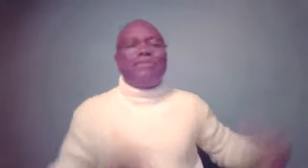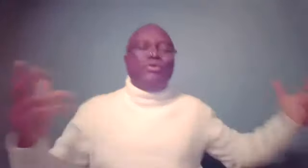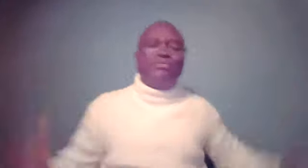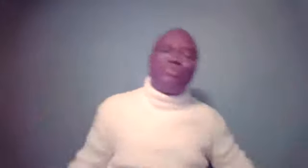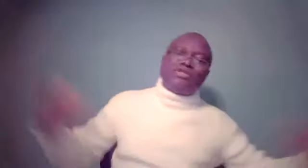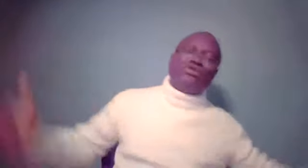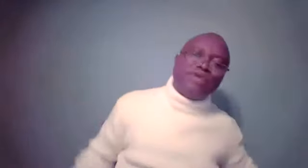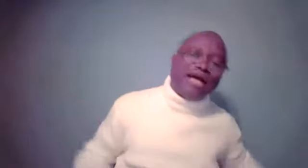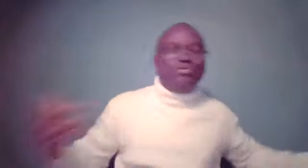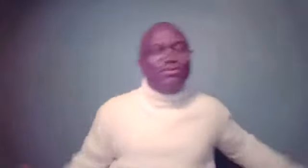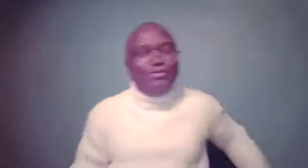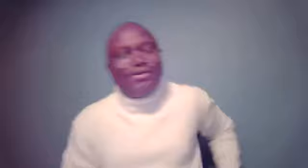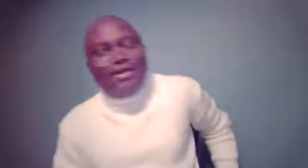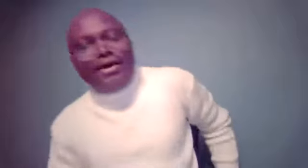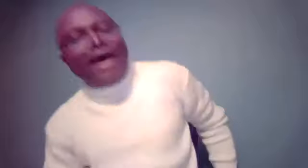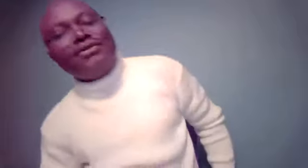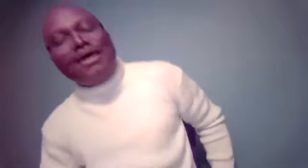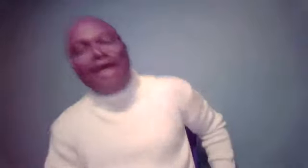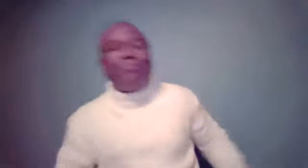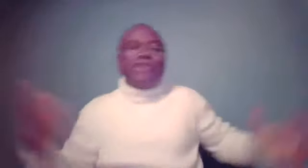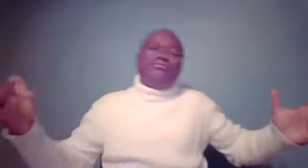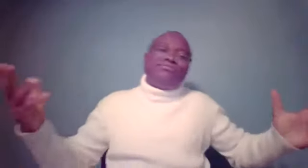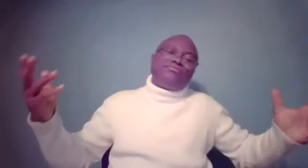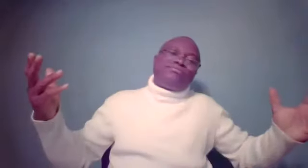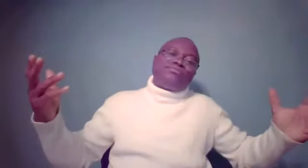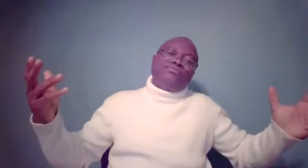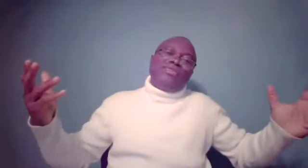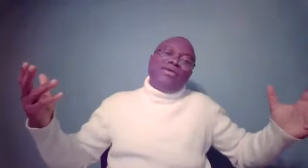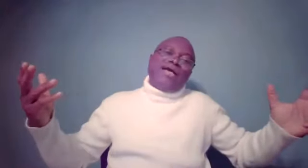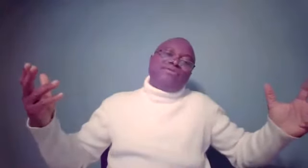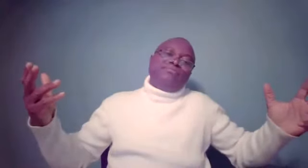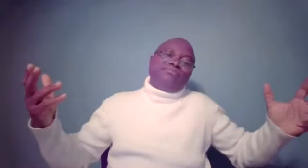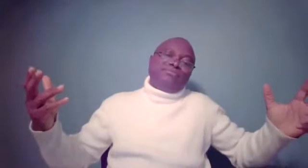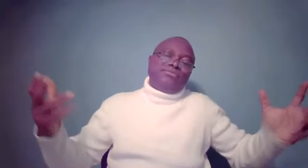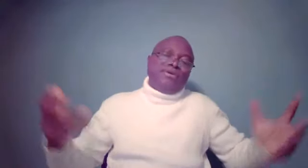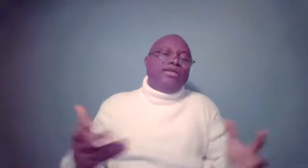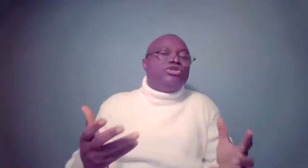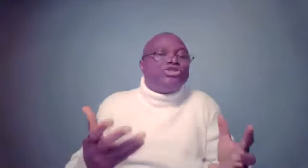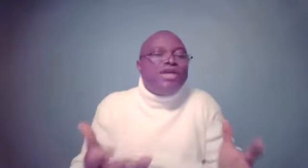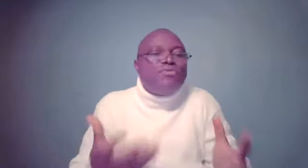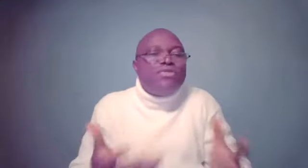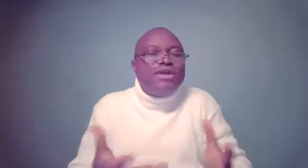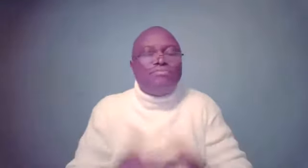somebody who's in prison shouldn't be happy. You know, I understand that, but he asked them and it shared with him